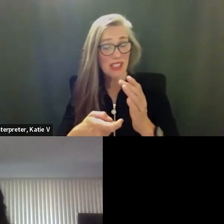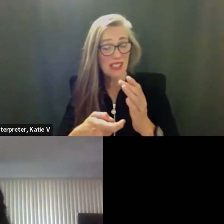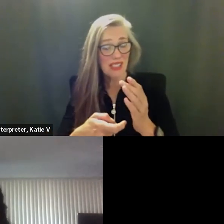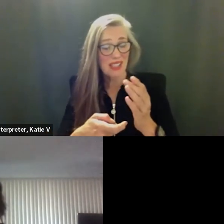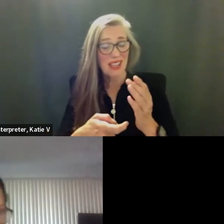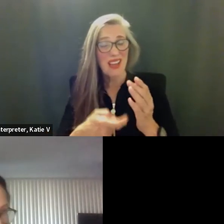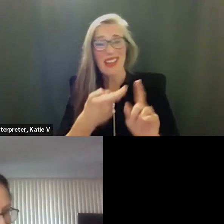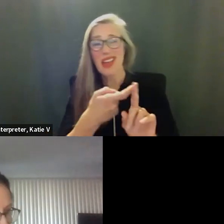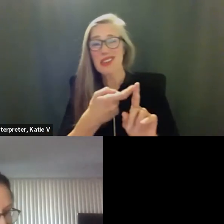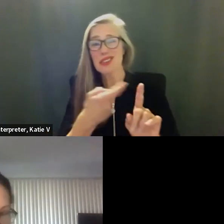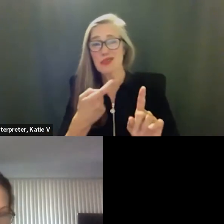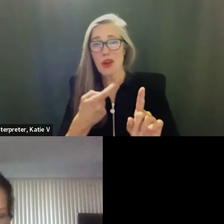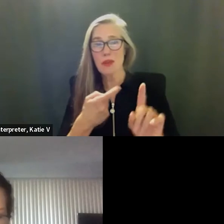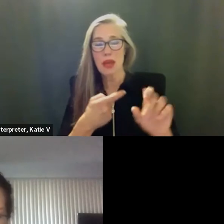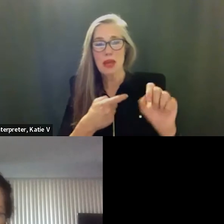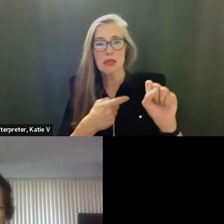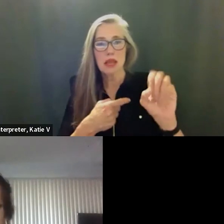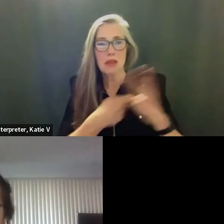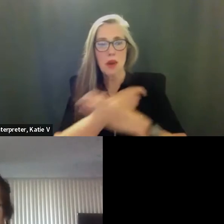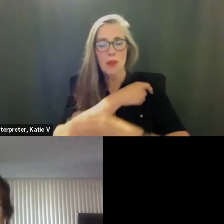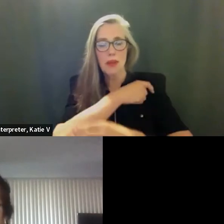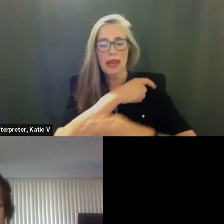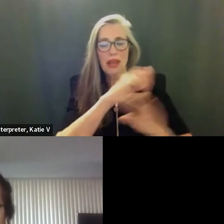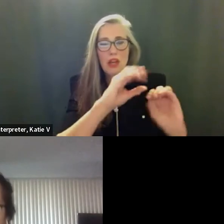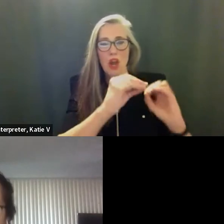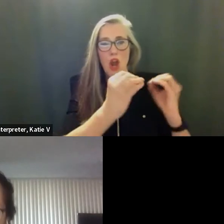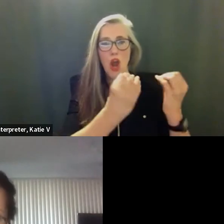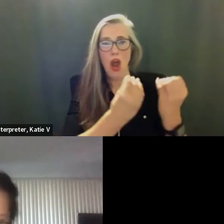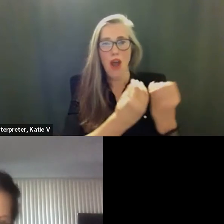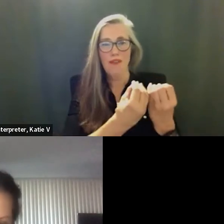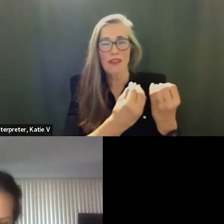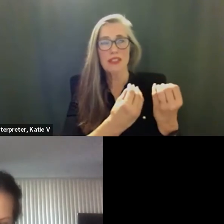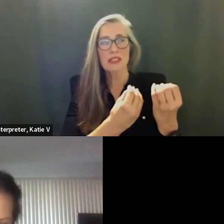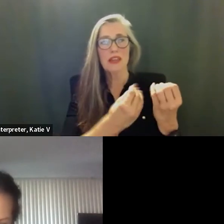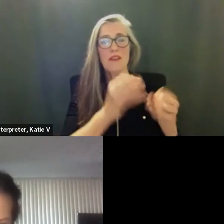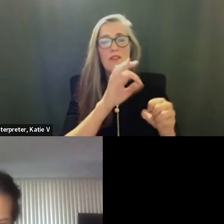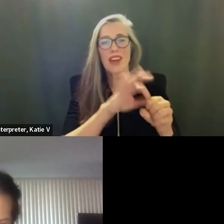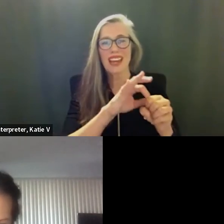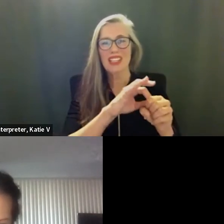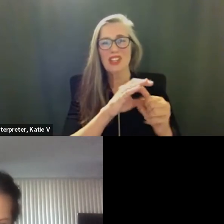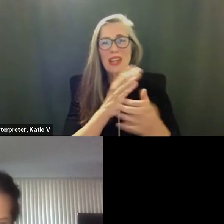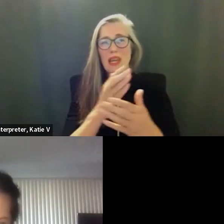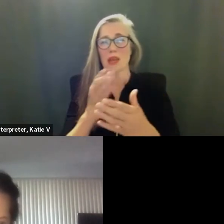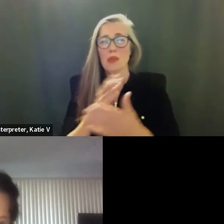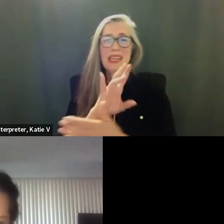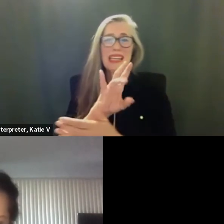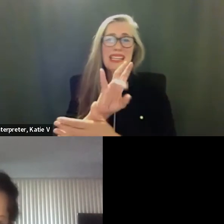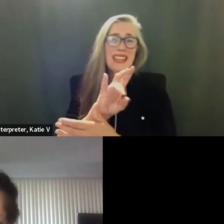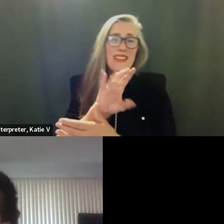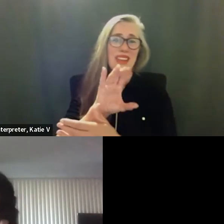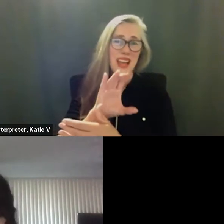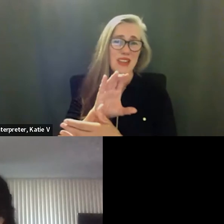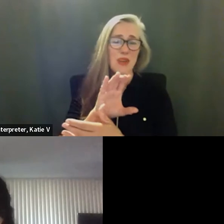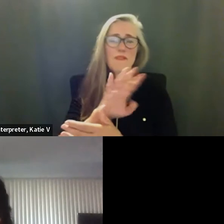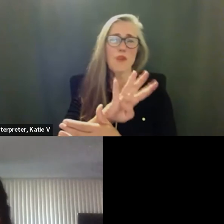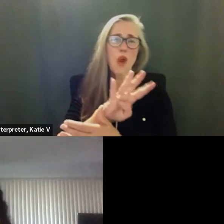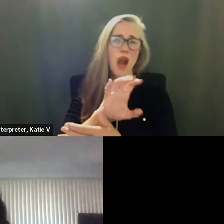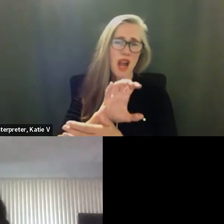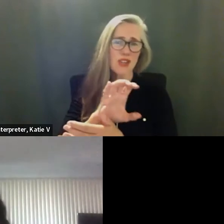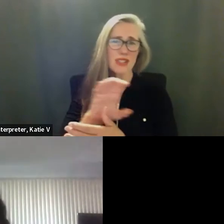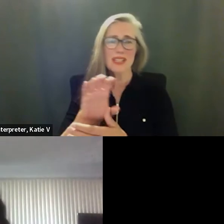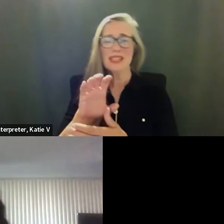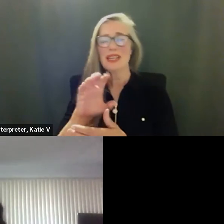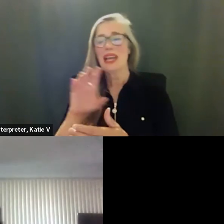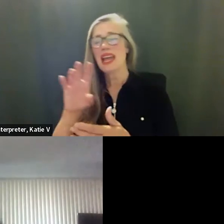seven hundred and nine hundred thousand dollars and that's for that would actually be paid for out of our budget